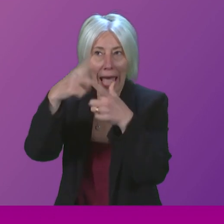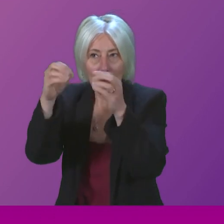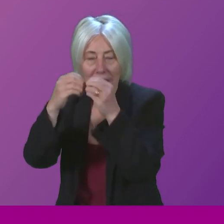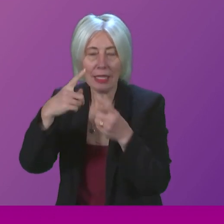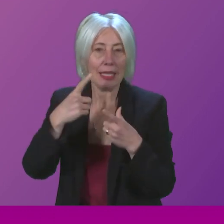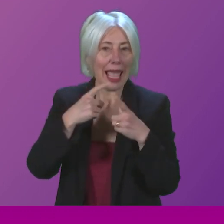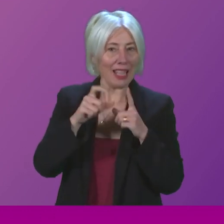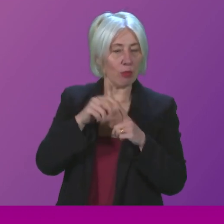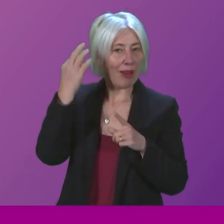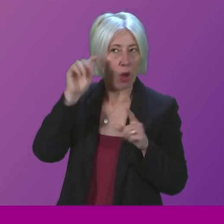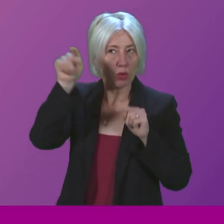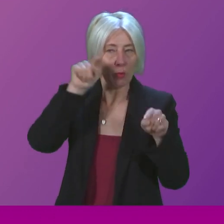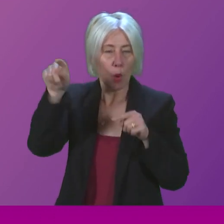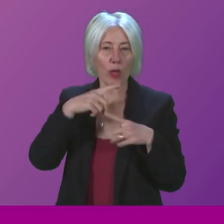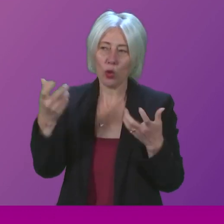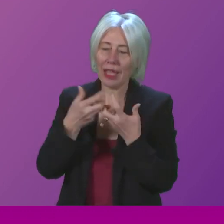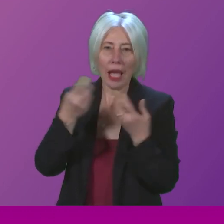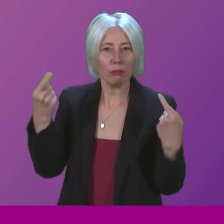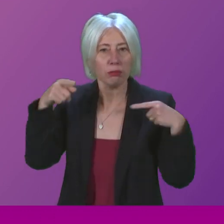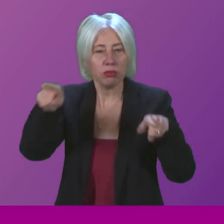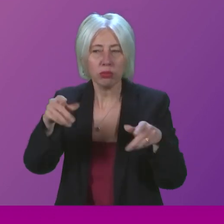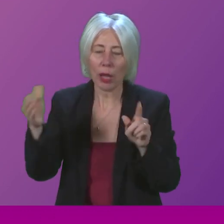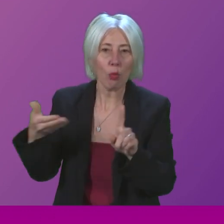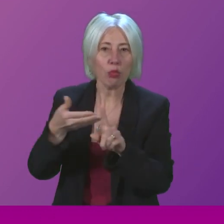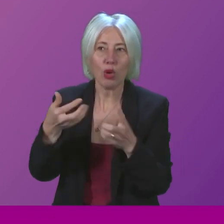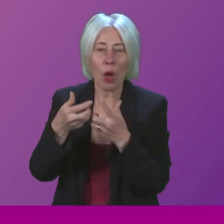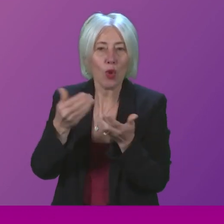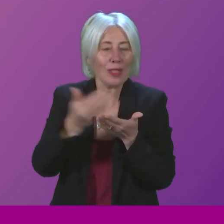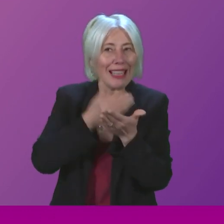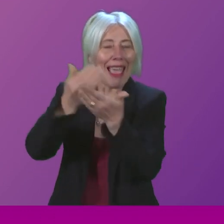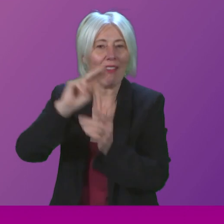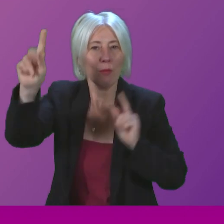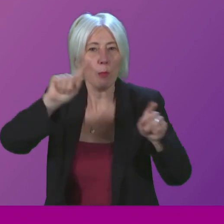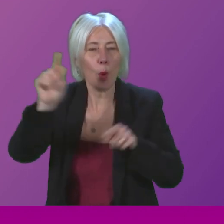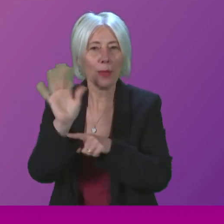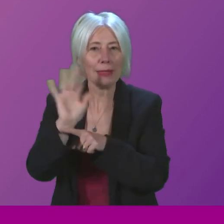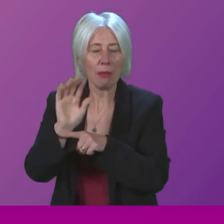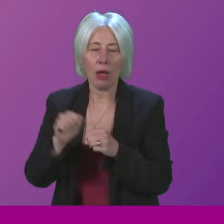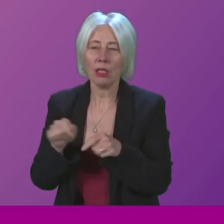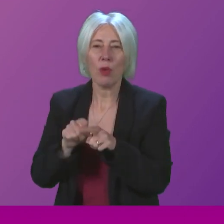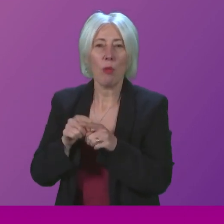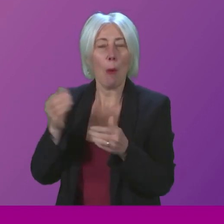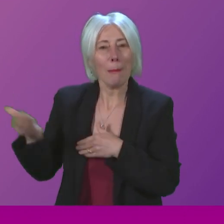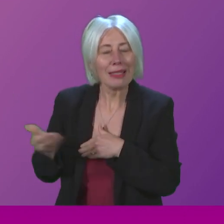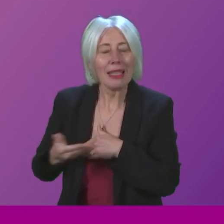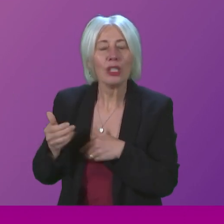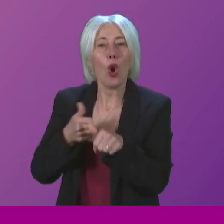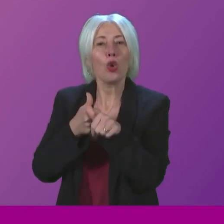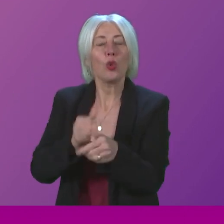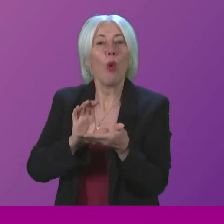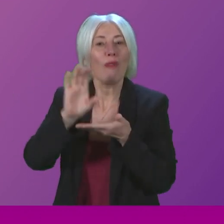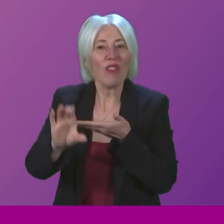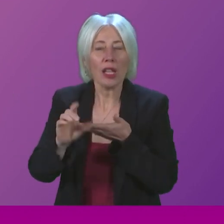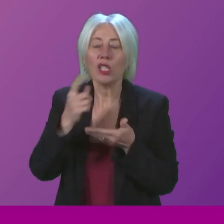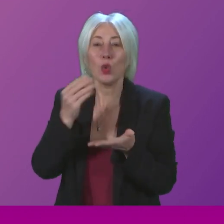so that they can coordinate our approach? And what both business and cultural support funds can be made available in order